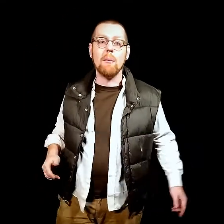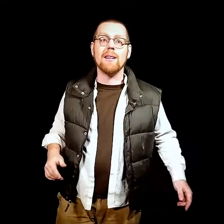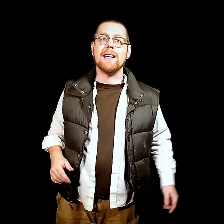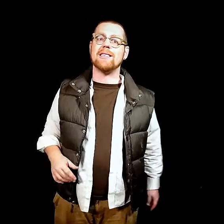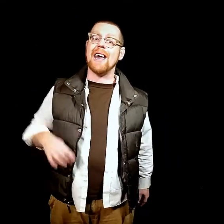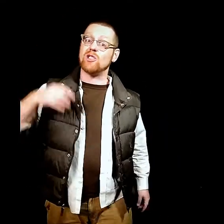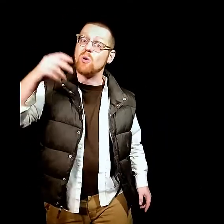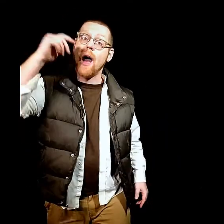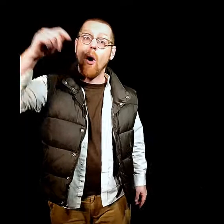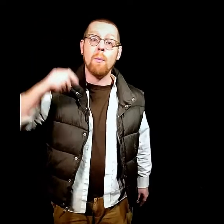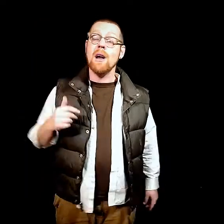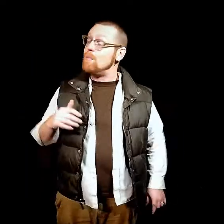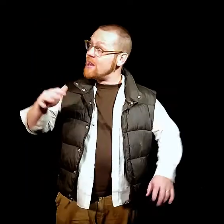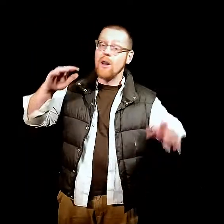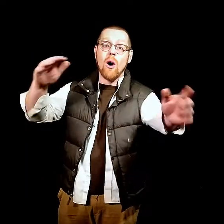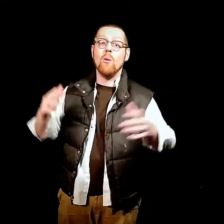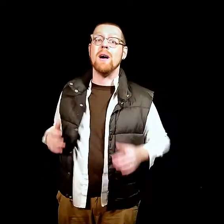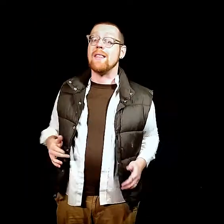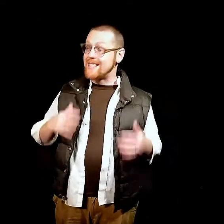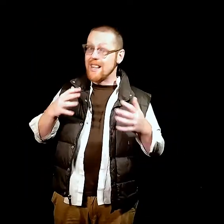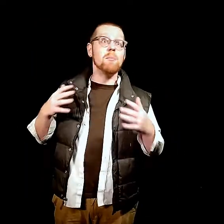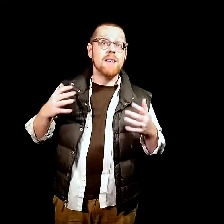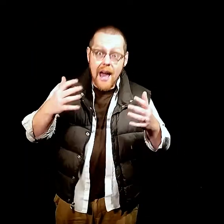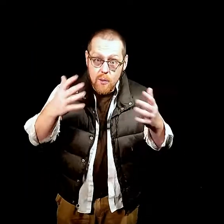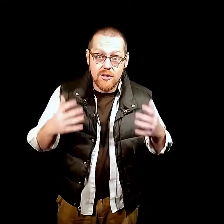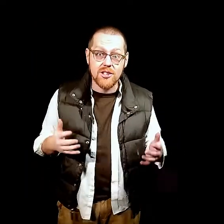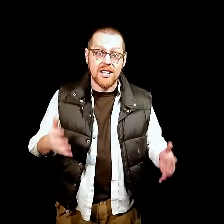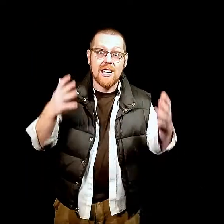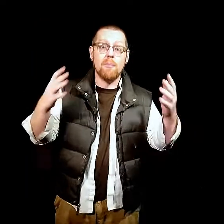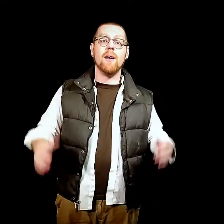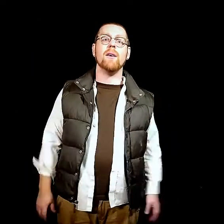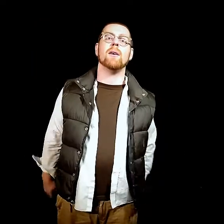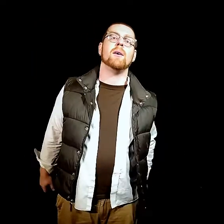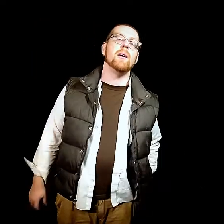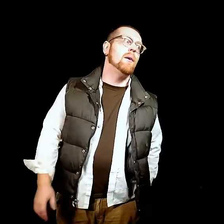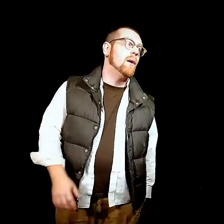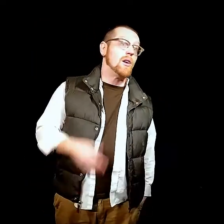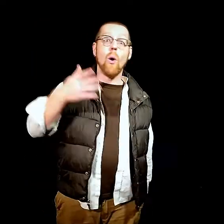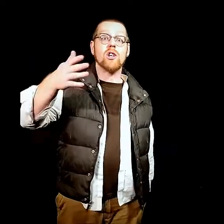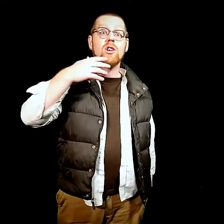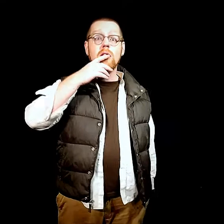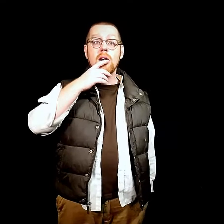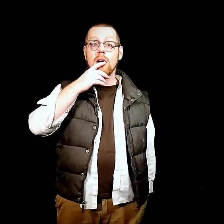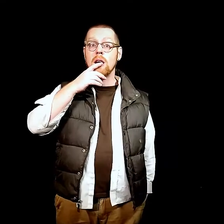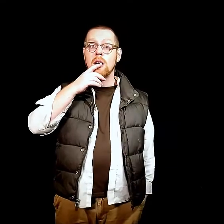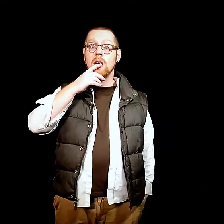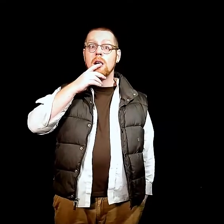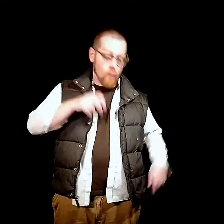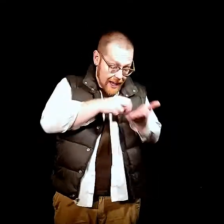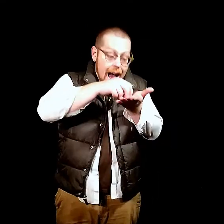-laced days. Do I hope, beyond hope, that someday we'll see better? I know I should. Write God